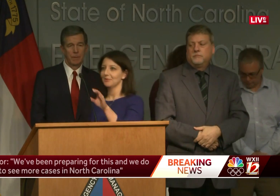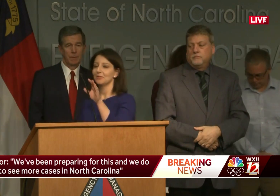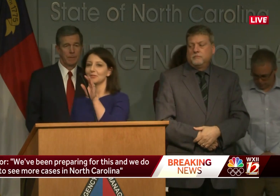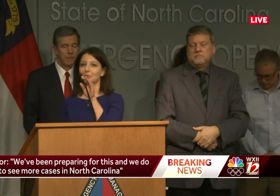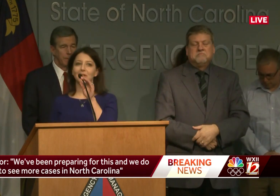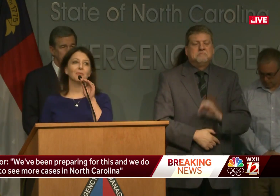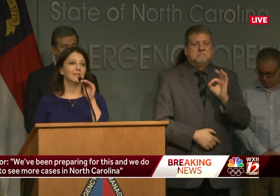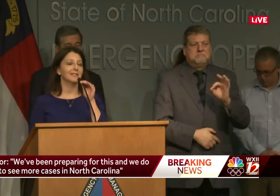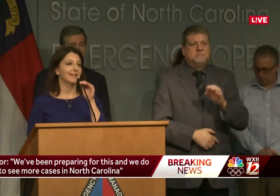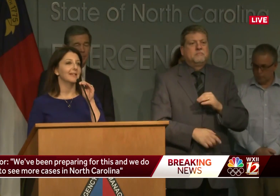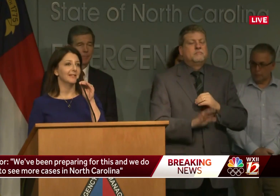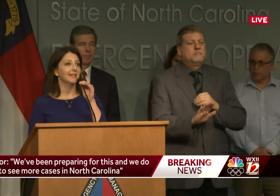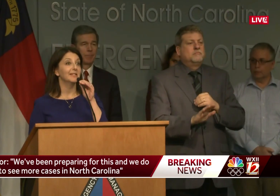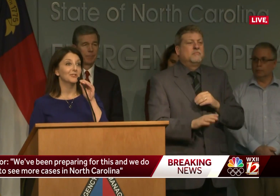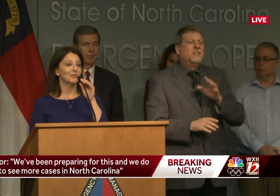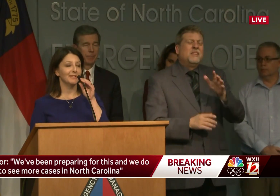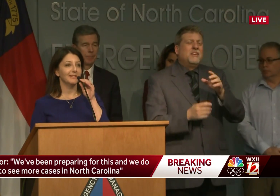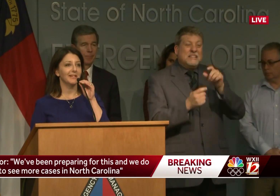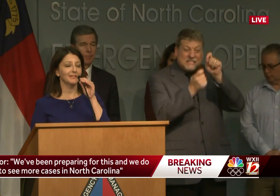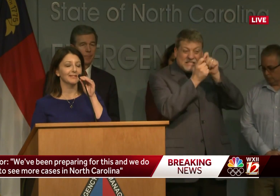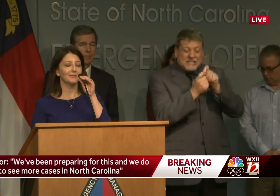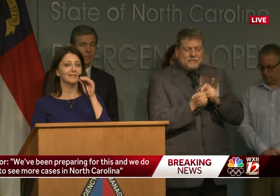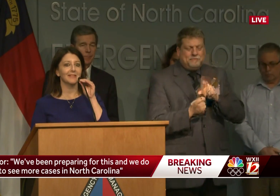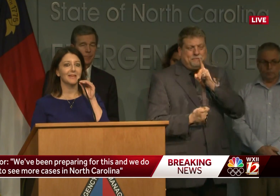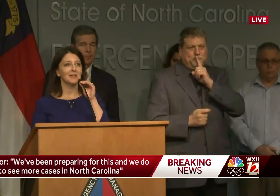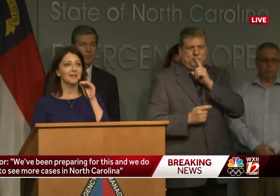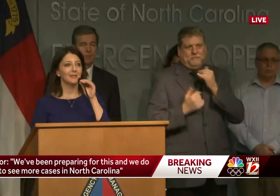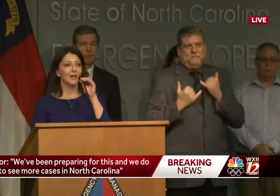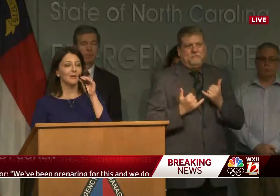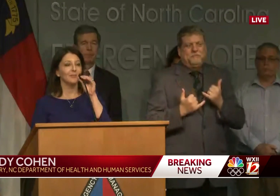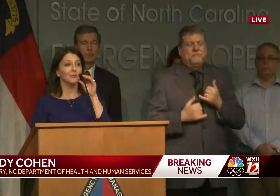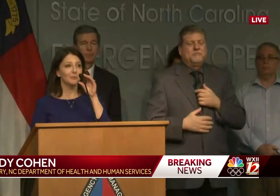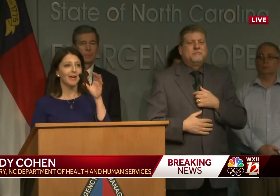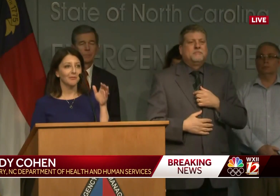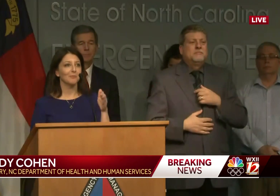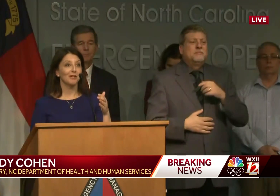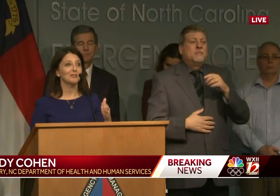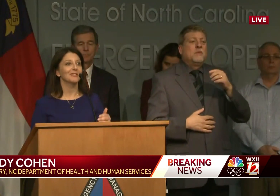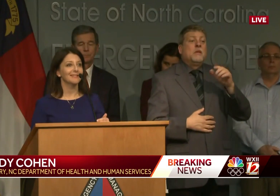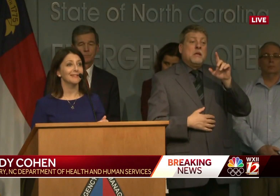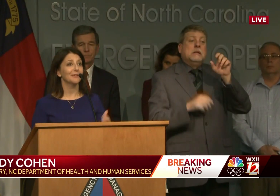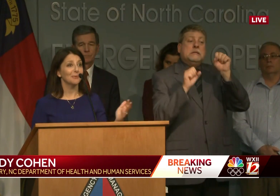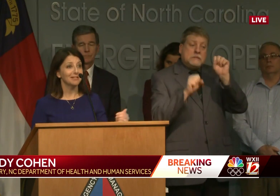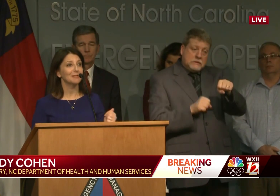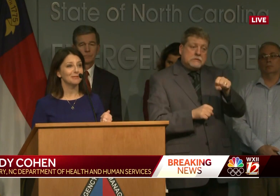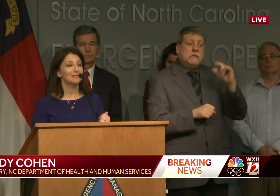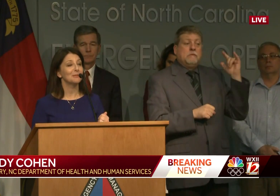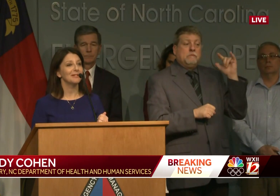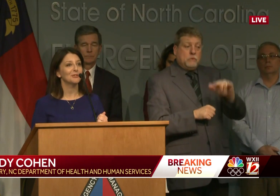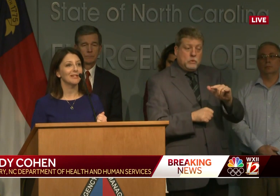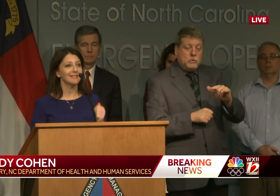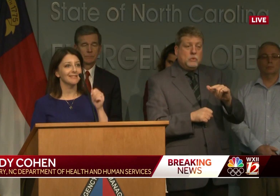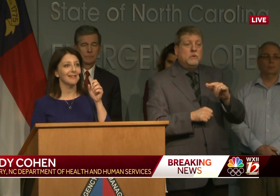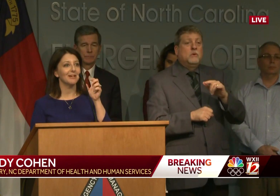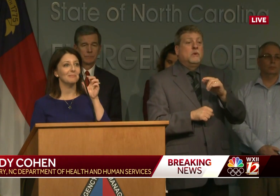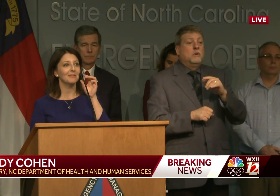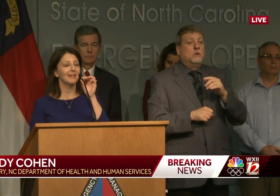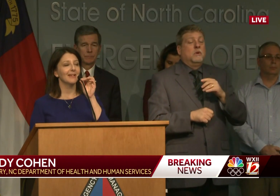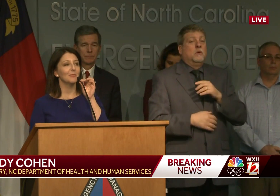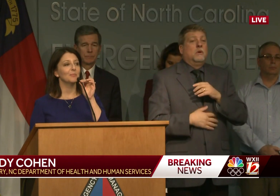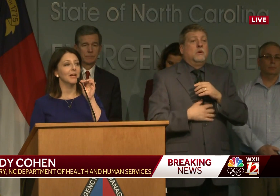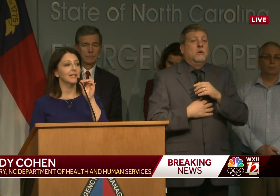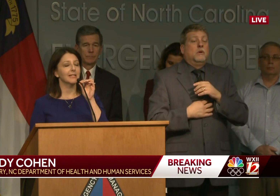Yeah. So we're not releasing any additional details. Obviously, they flew back from Washington State. Otherwise, they'd still be in transit.